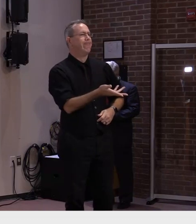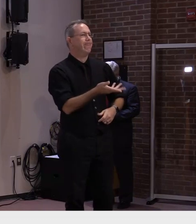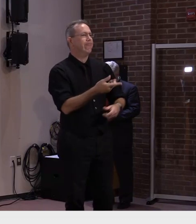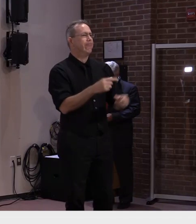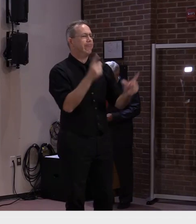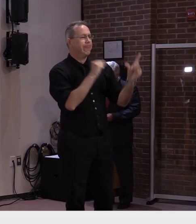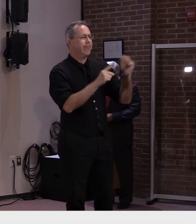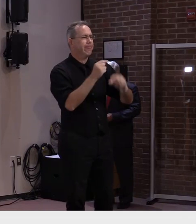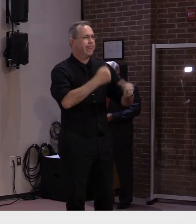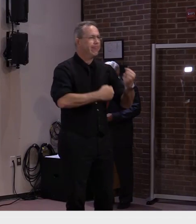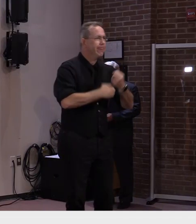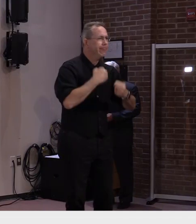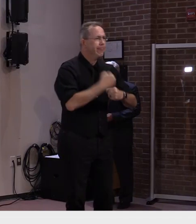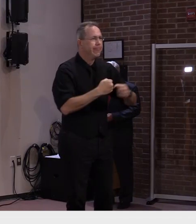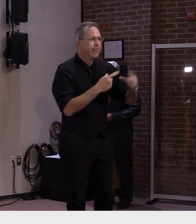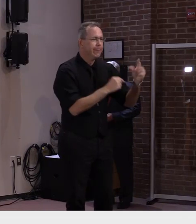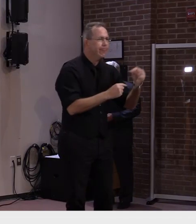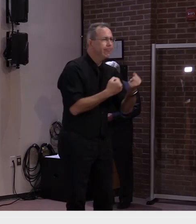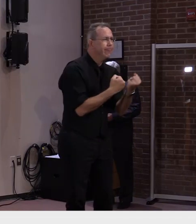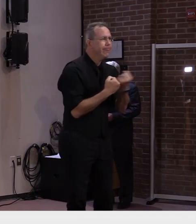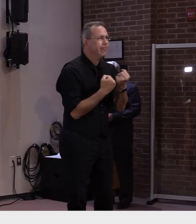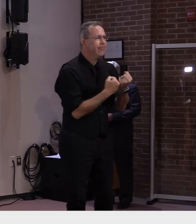but I'm not surprised.